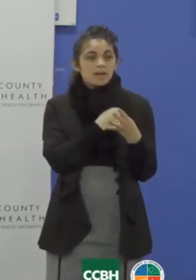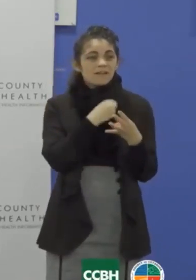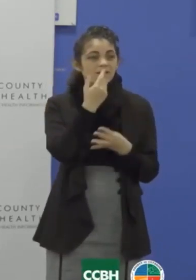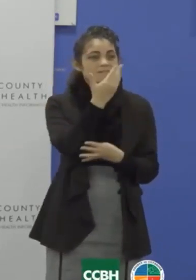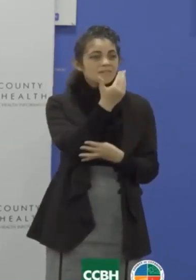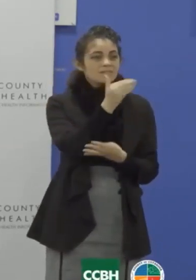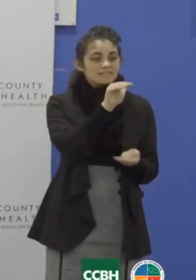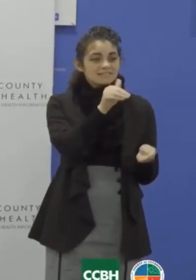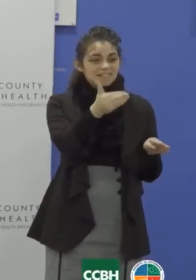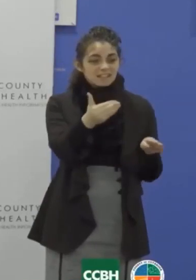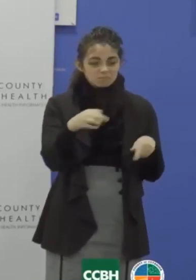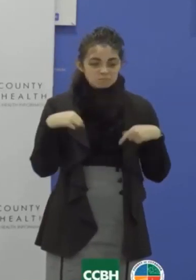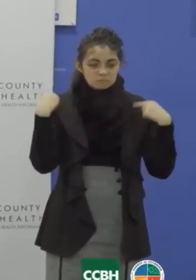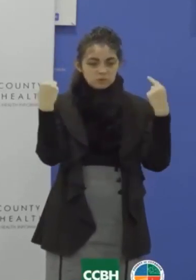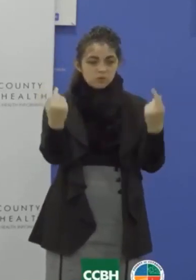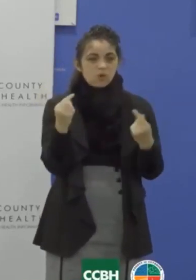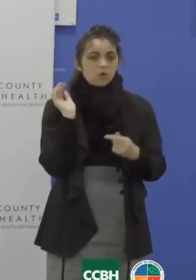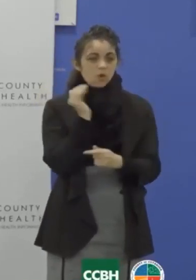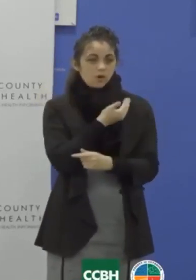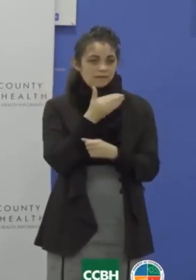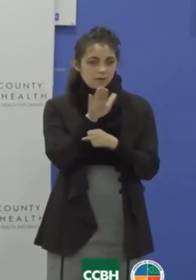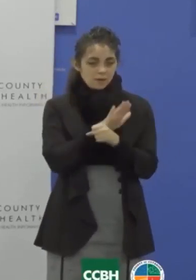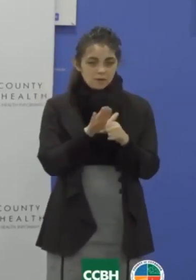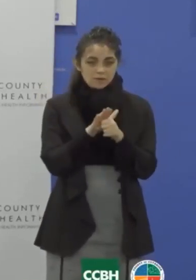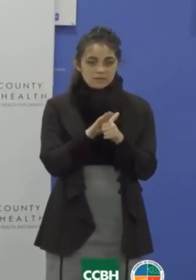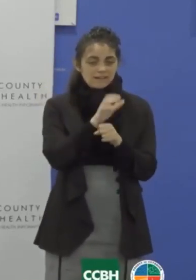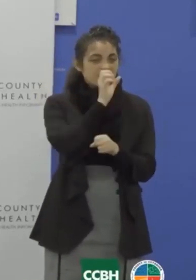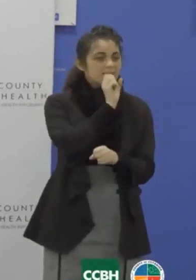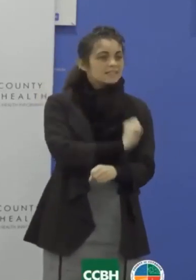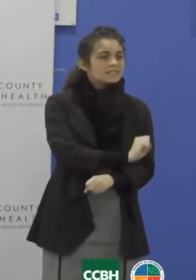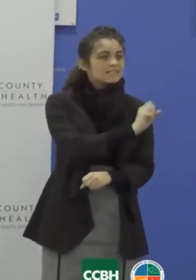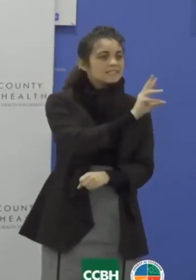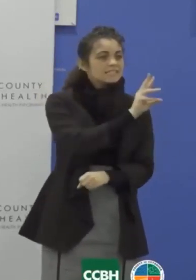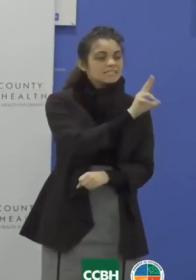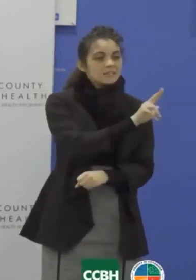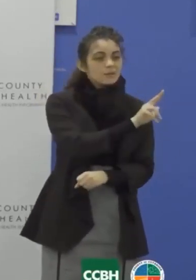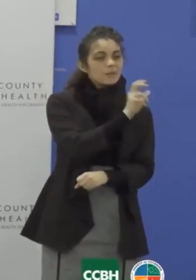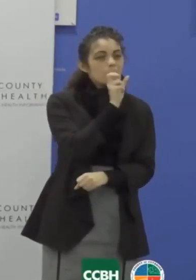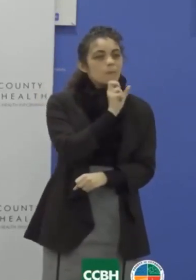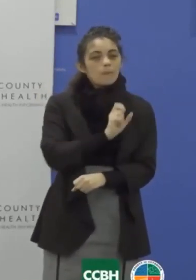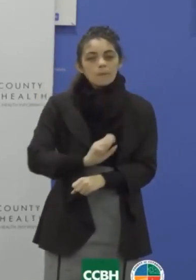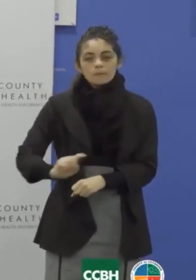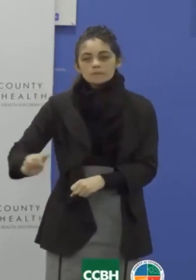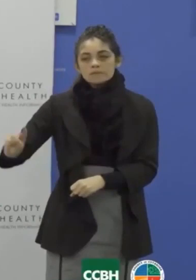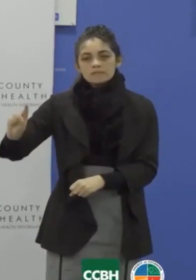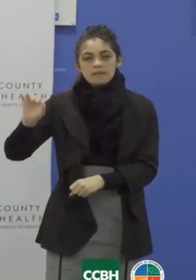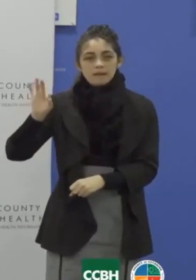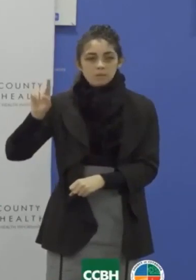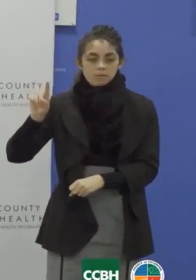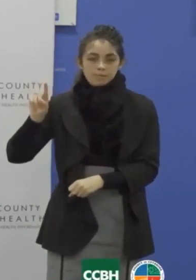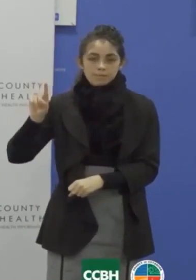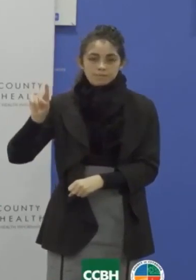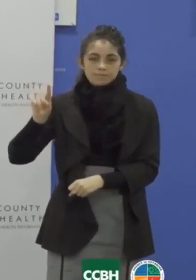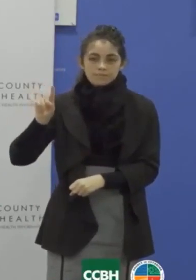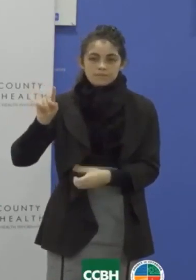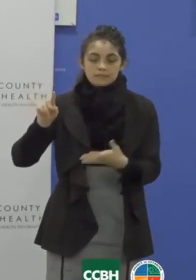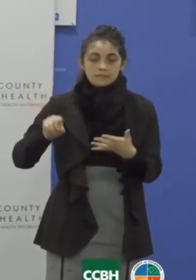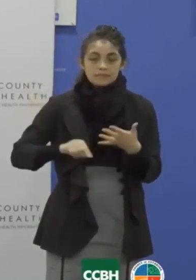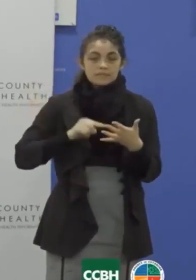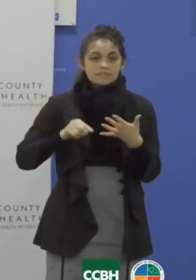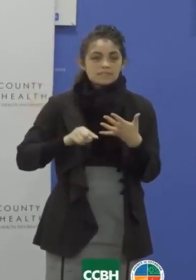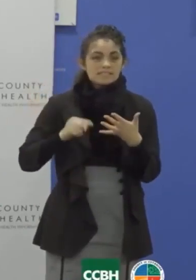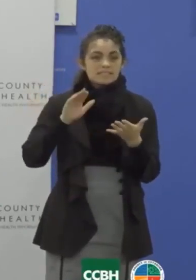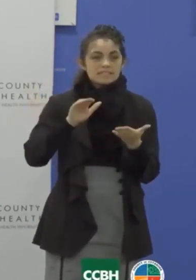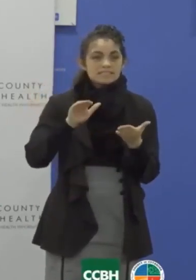15 deaths to date in our jurisdiction. The age range is of 63 to 91 years of age. And the dates of